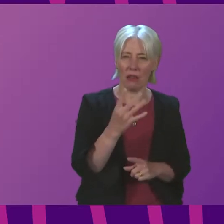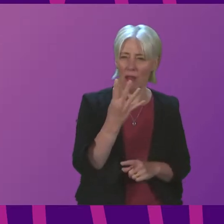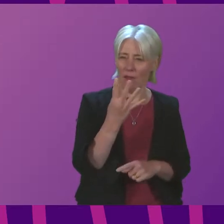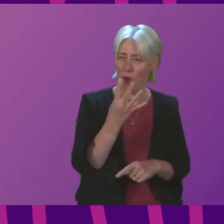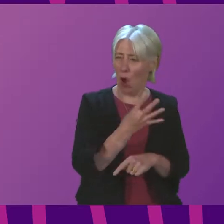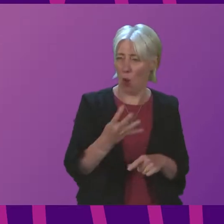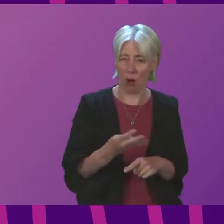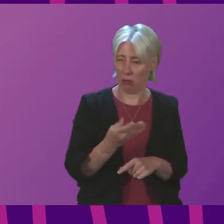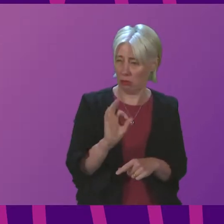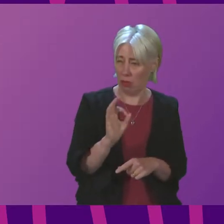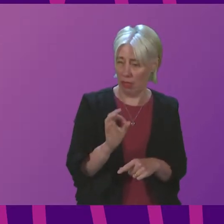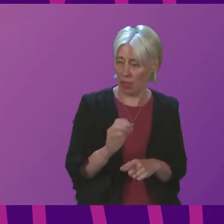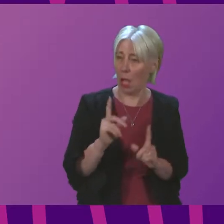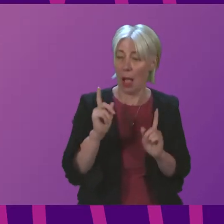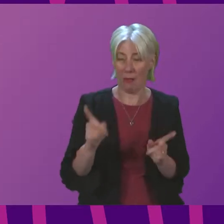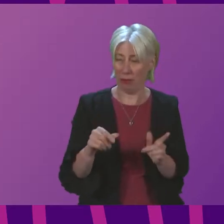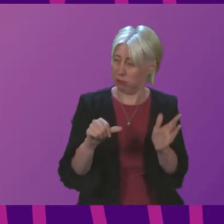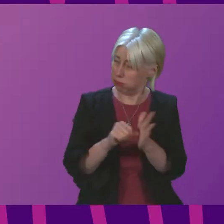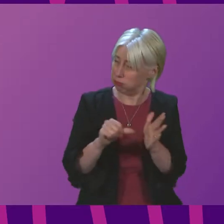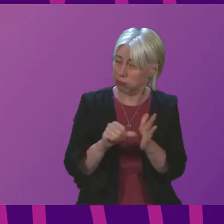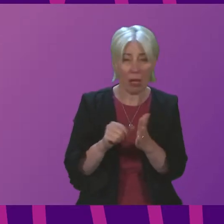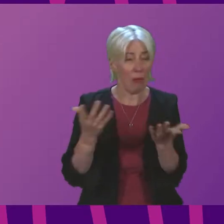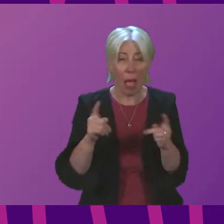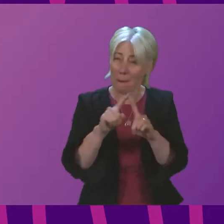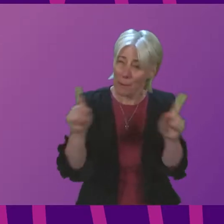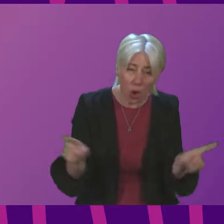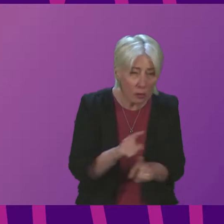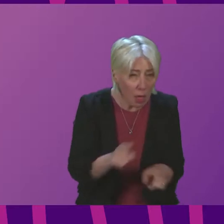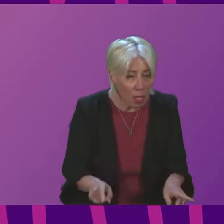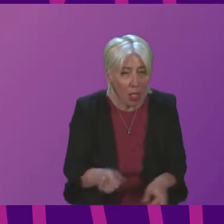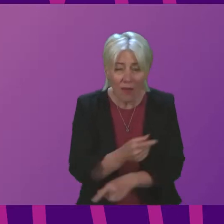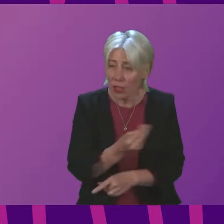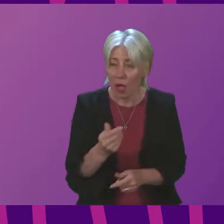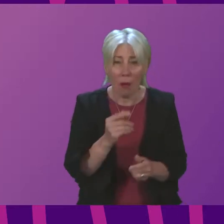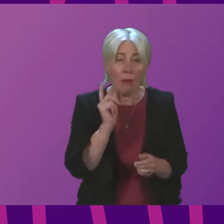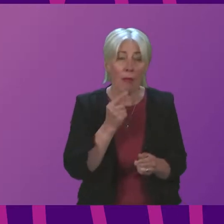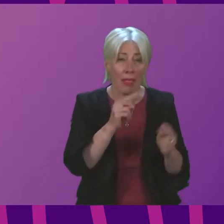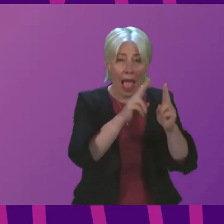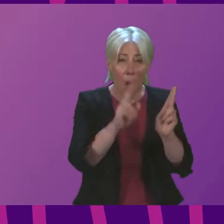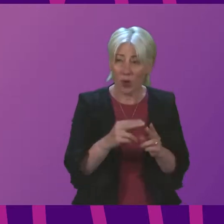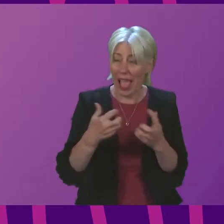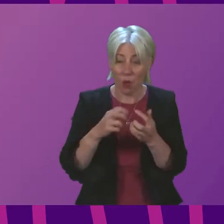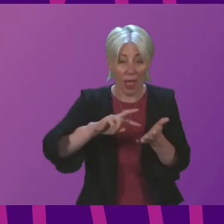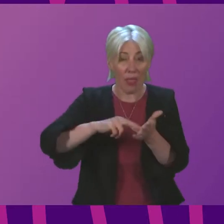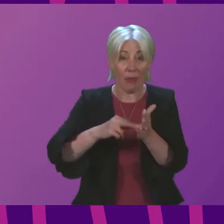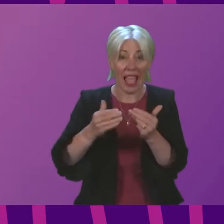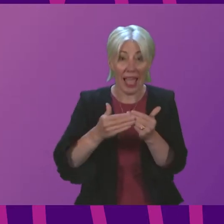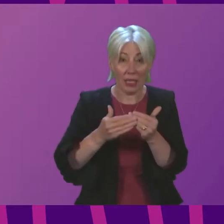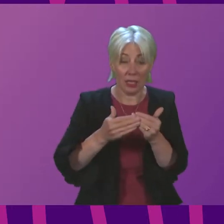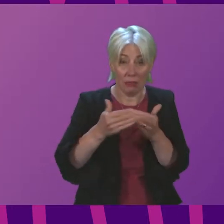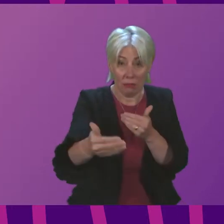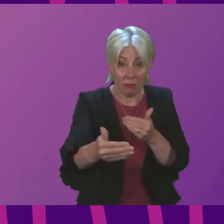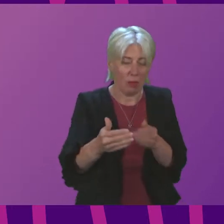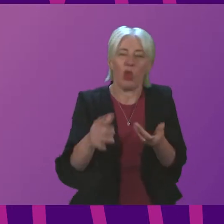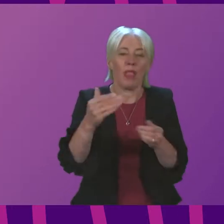First Minister recognise that it's very difficult almost impossible for householders to plan ahead when they're met with